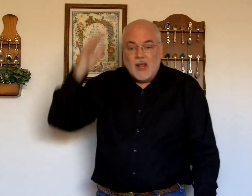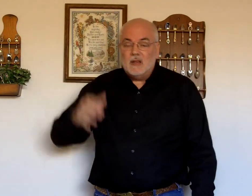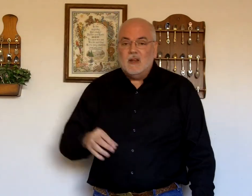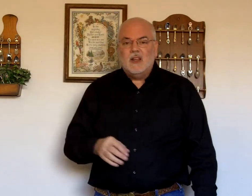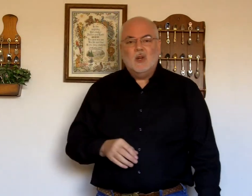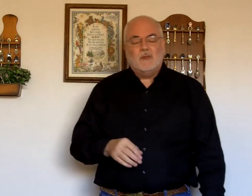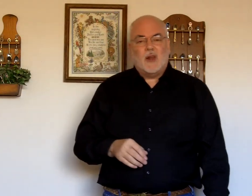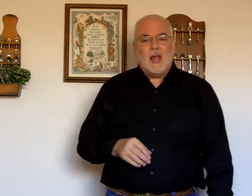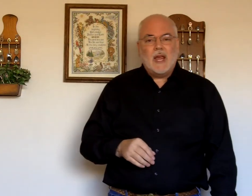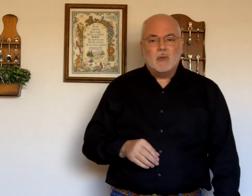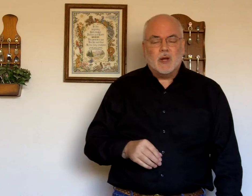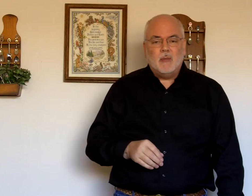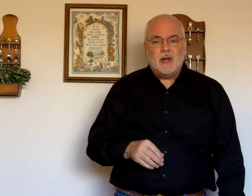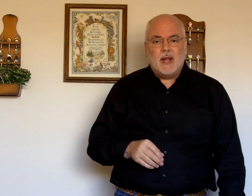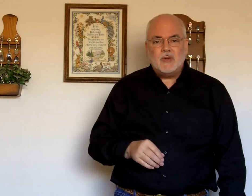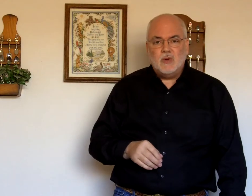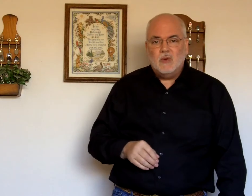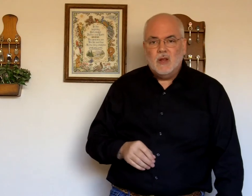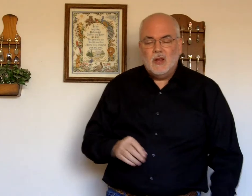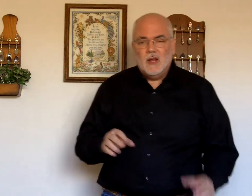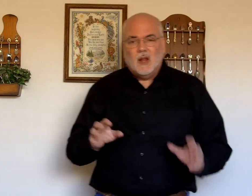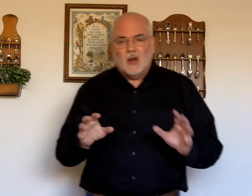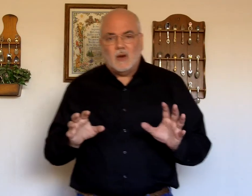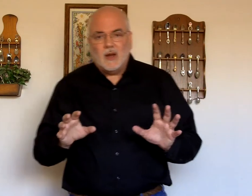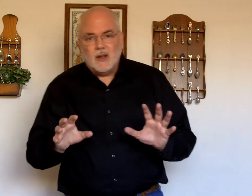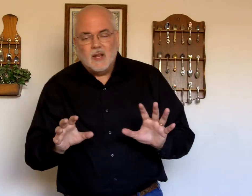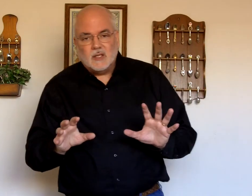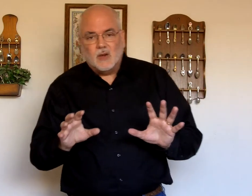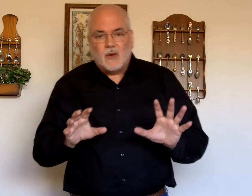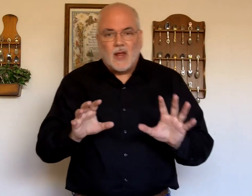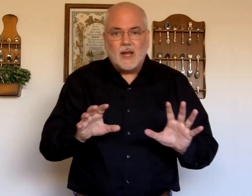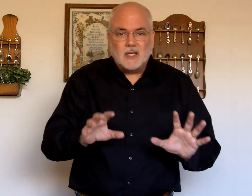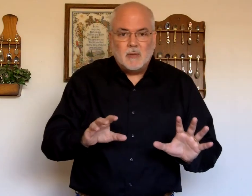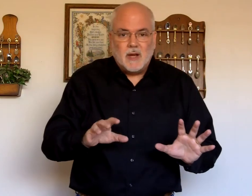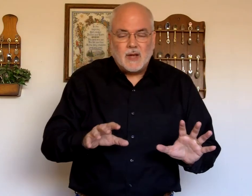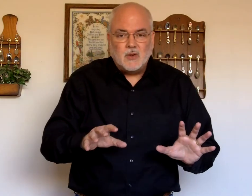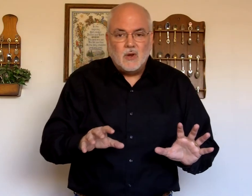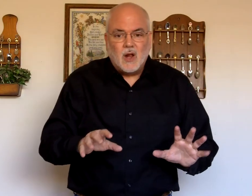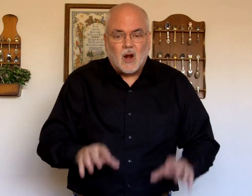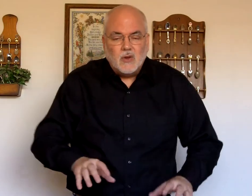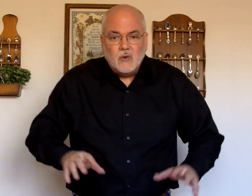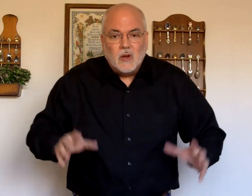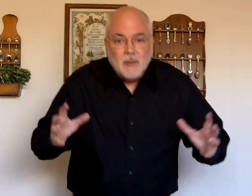And. You know. If a lion. Were. Coming at you. Are you. Going to be.